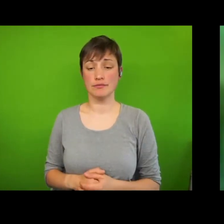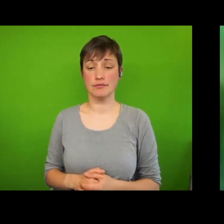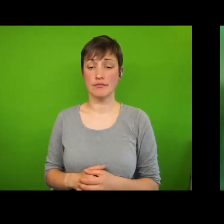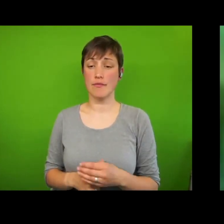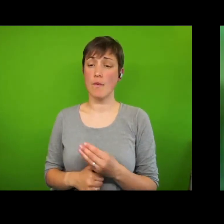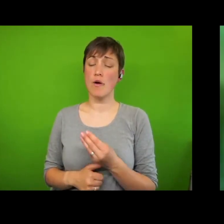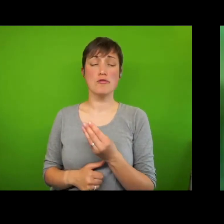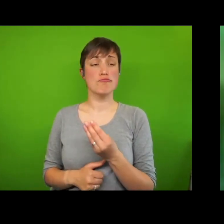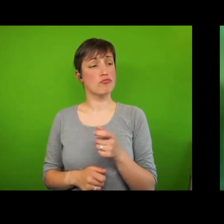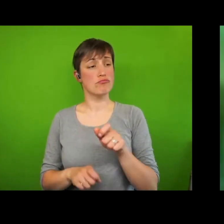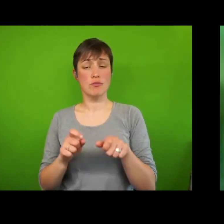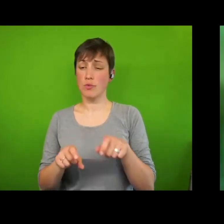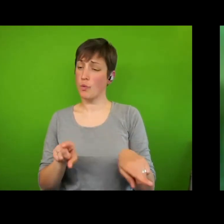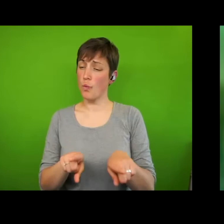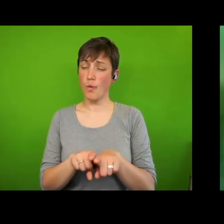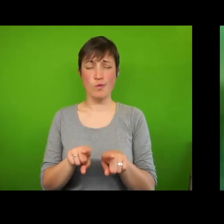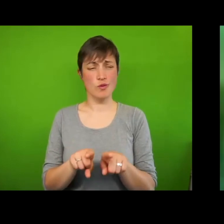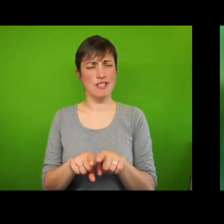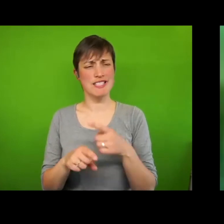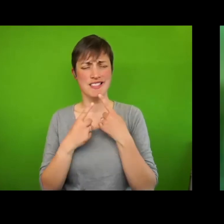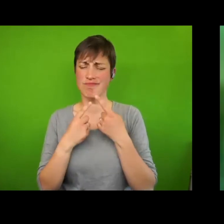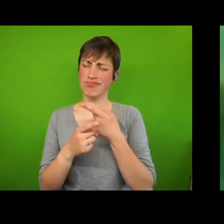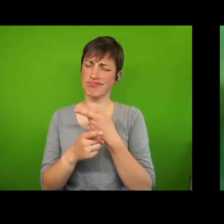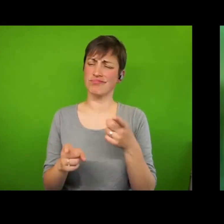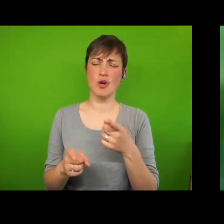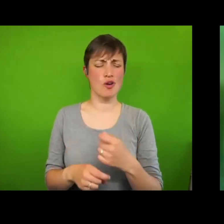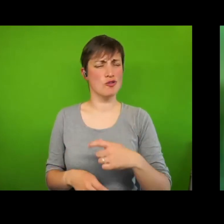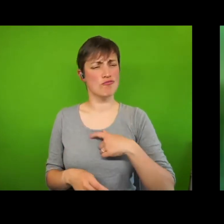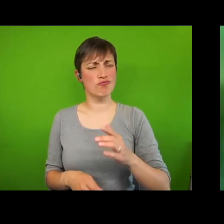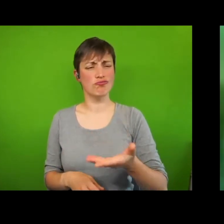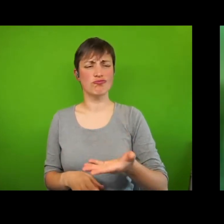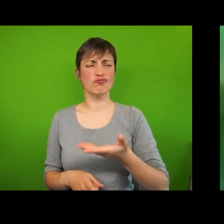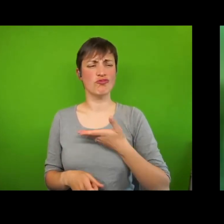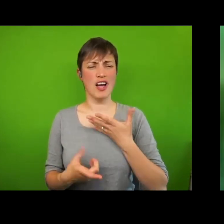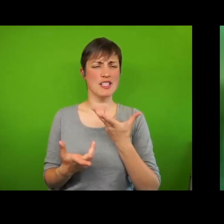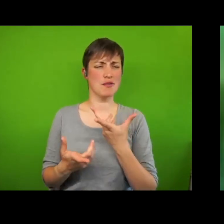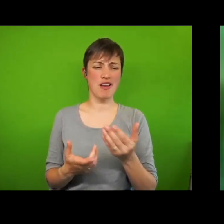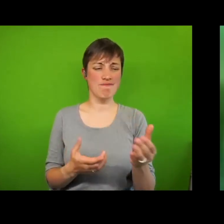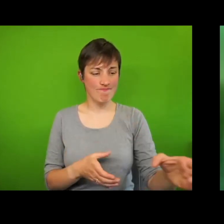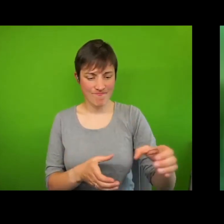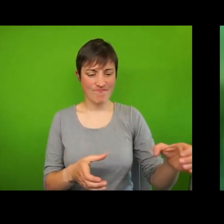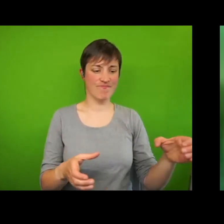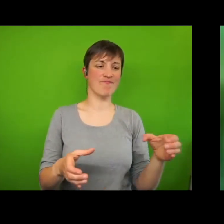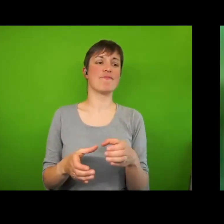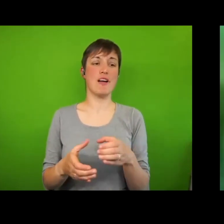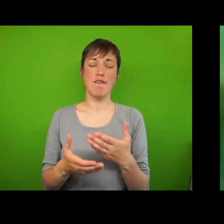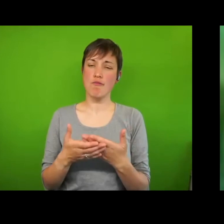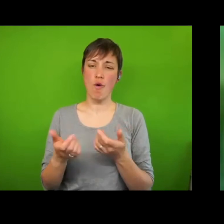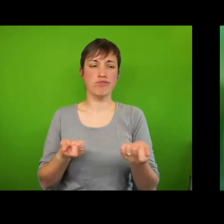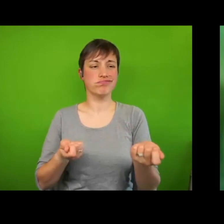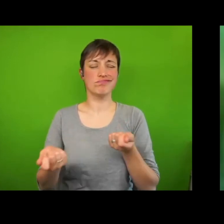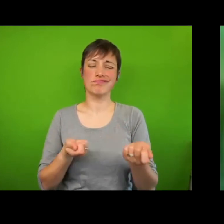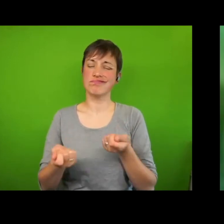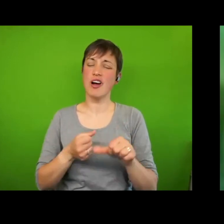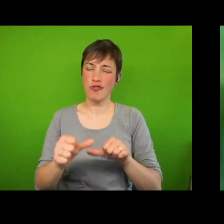pointed to the danger of human rights being co-opted as part of a more managerialistic approach. This is always a danger,